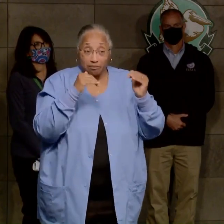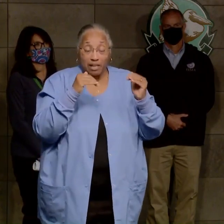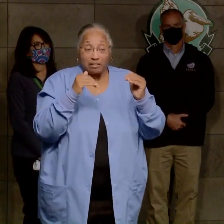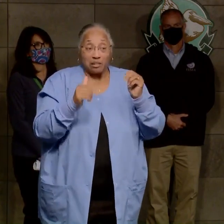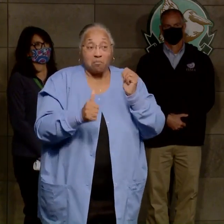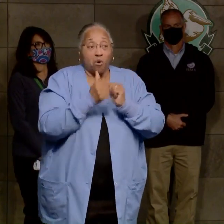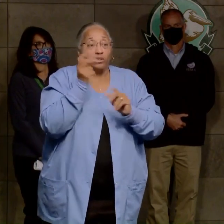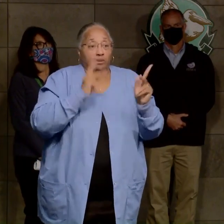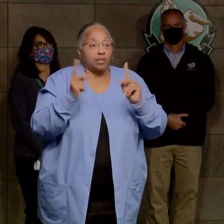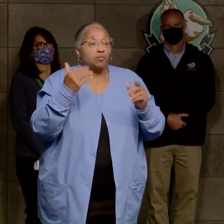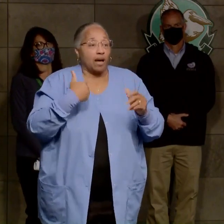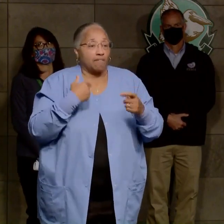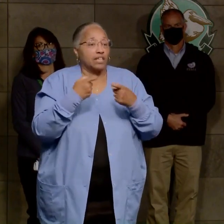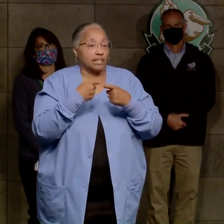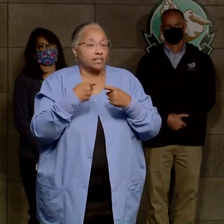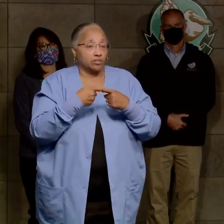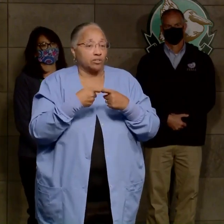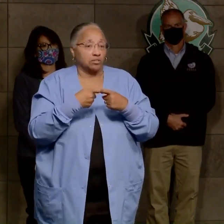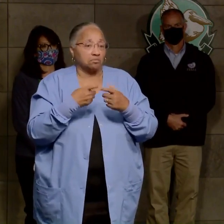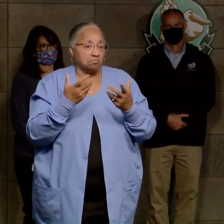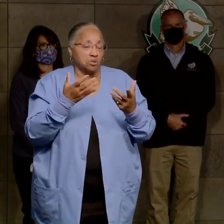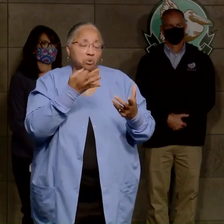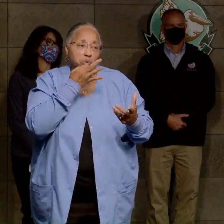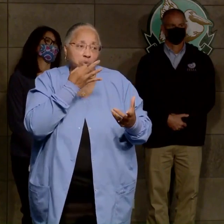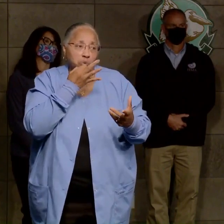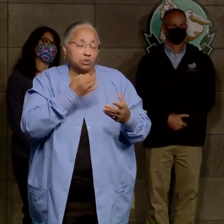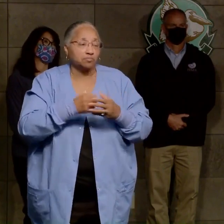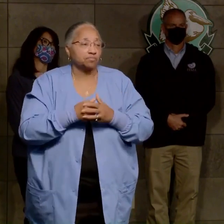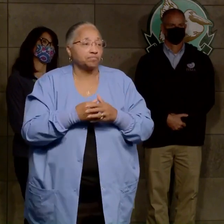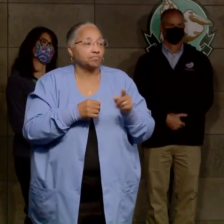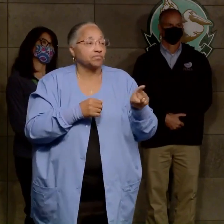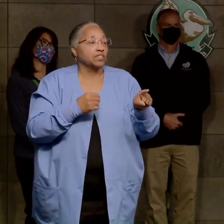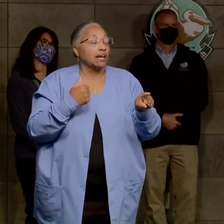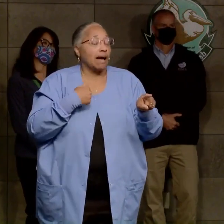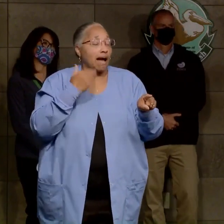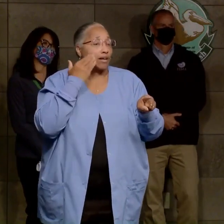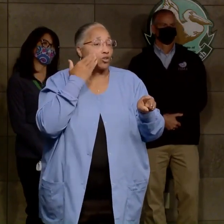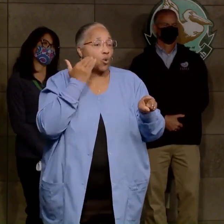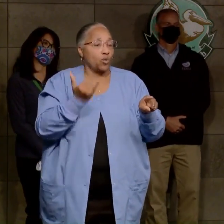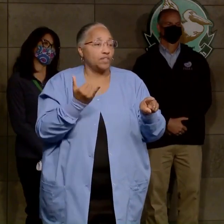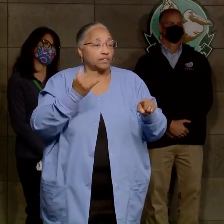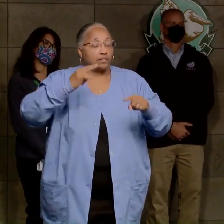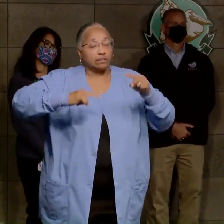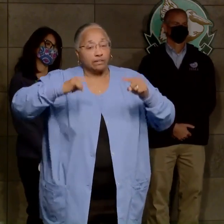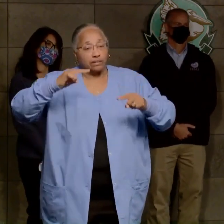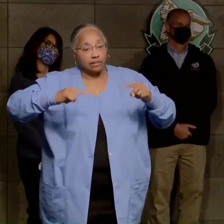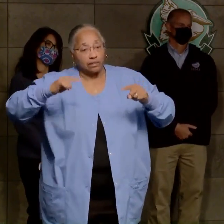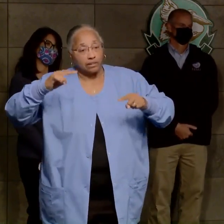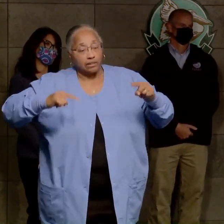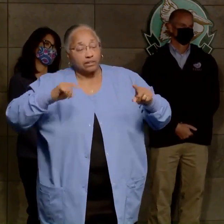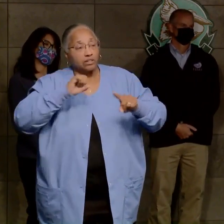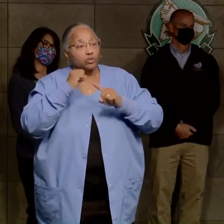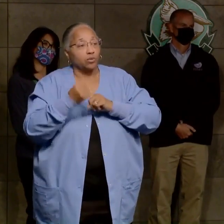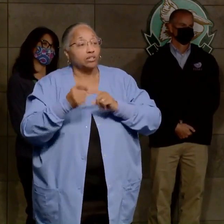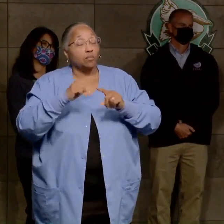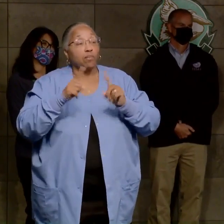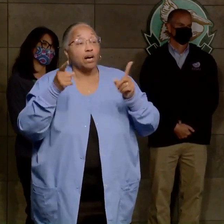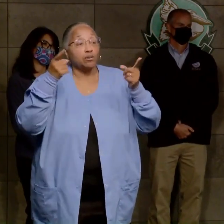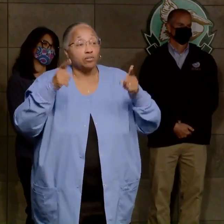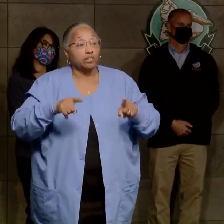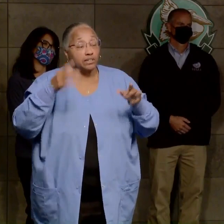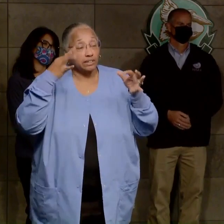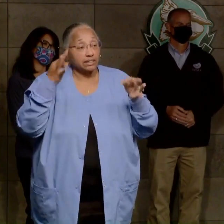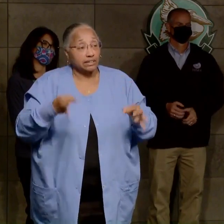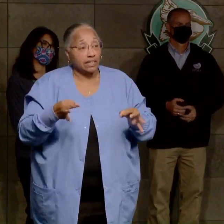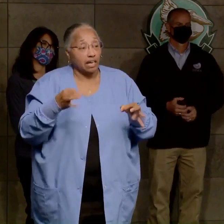electricity relatively soon. Governor, know this is a fluid situation, but when you make the decision to